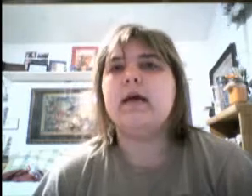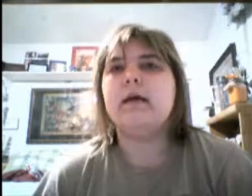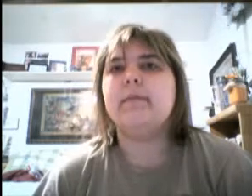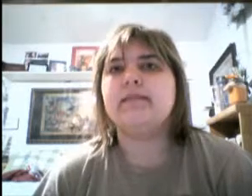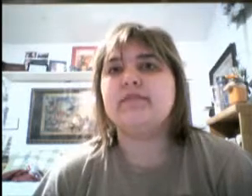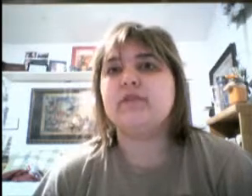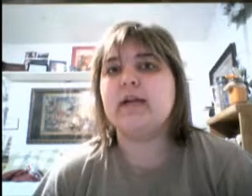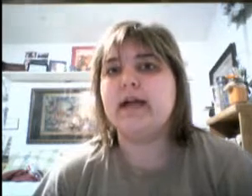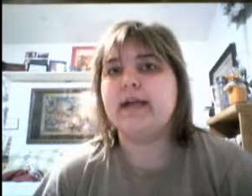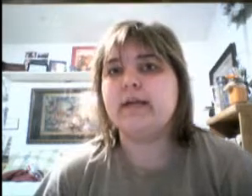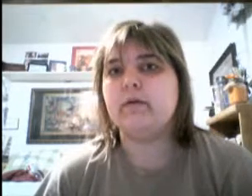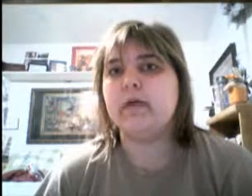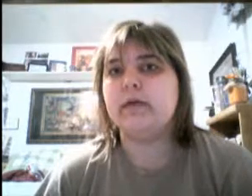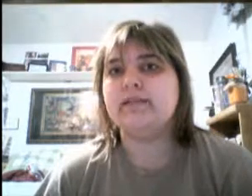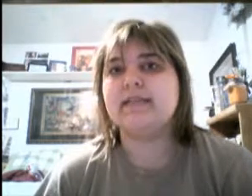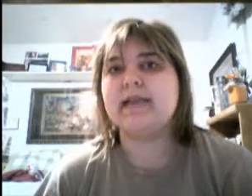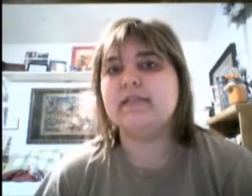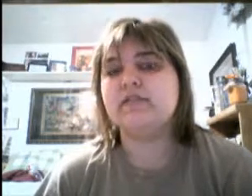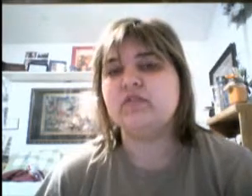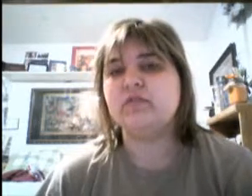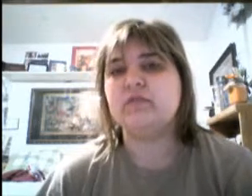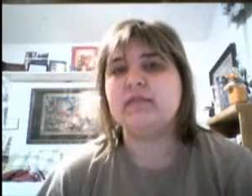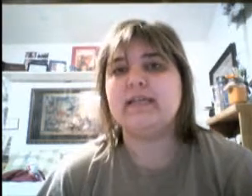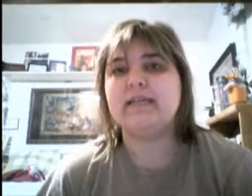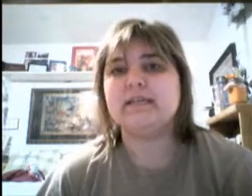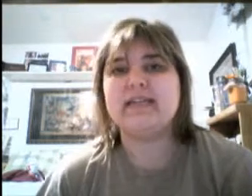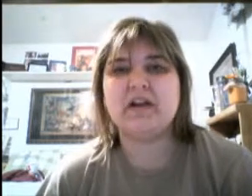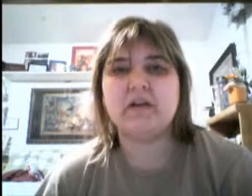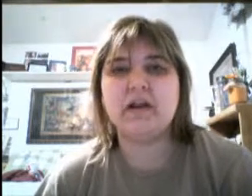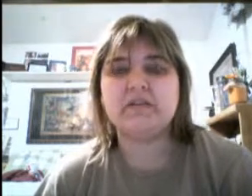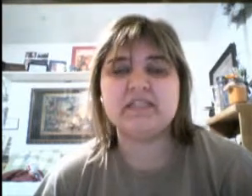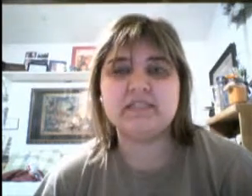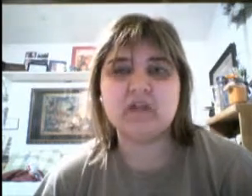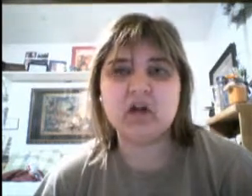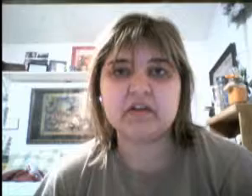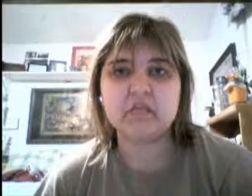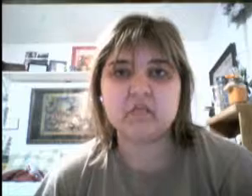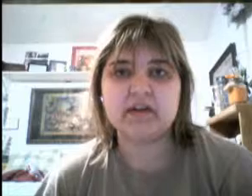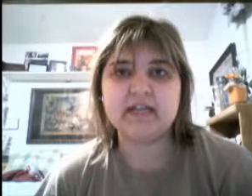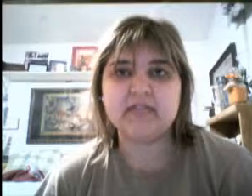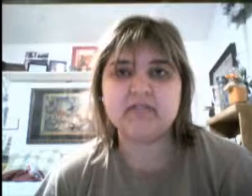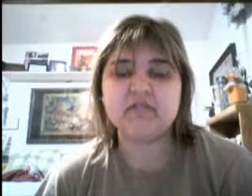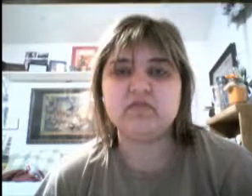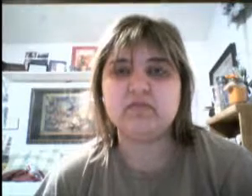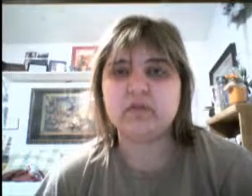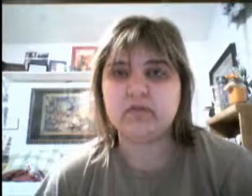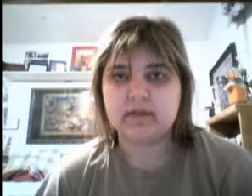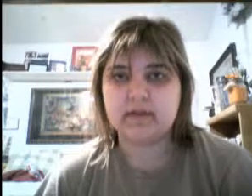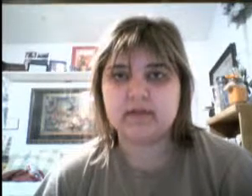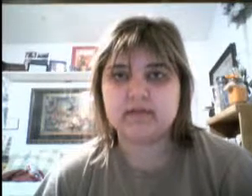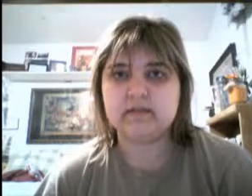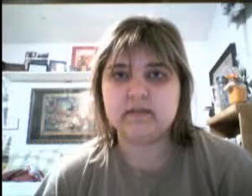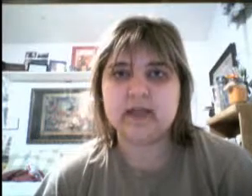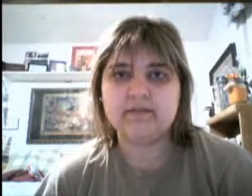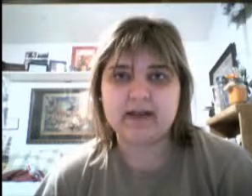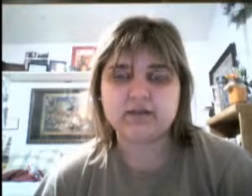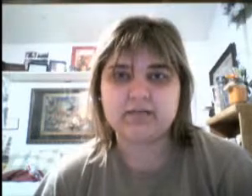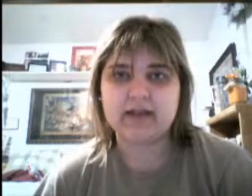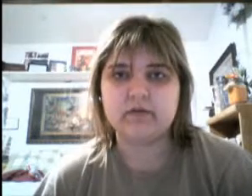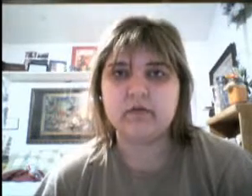My sister and I decided to get there about 6 o'clock in the morning to go to this live action panel,